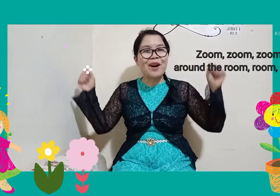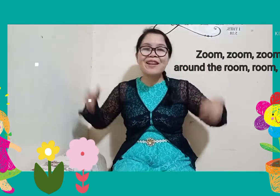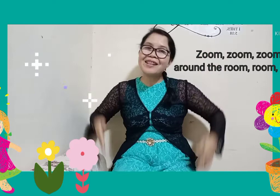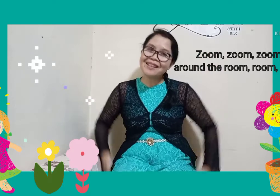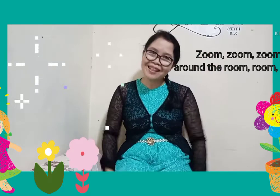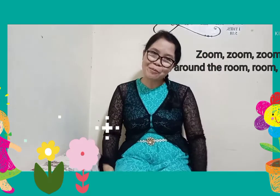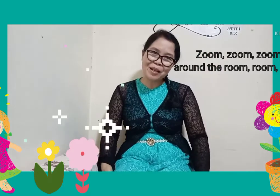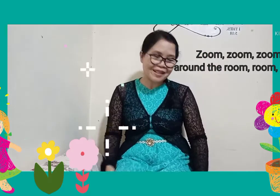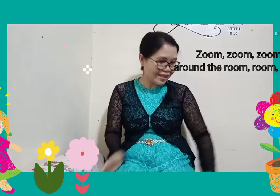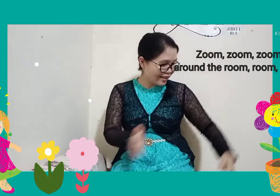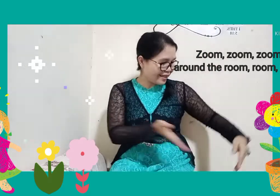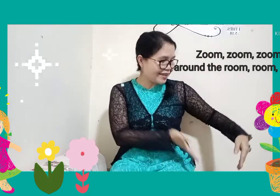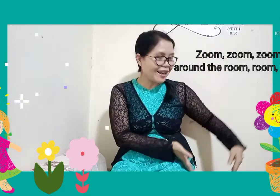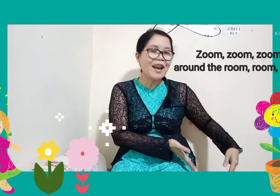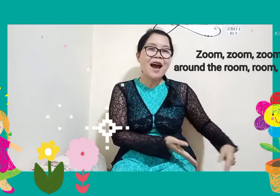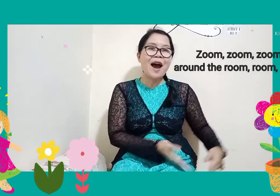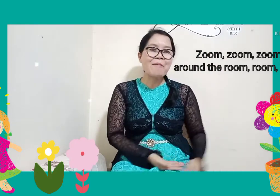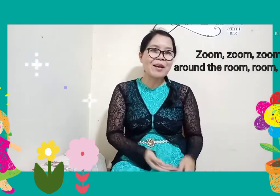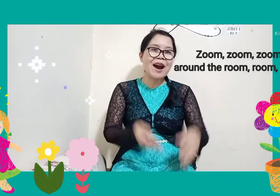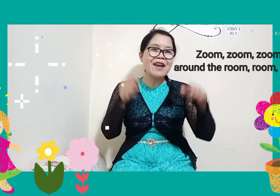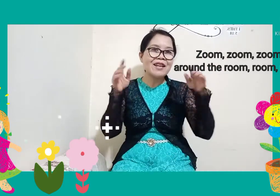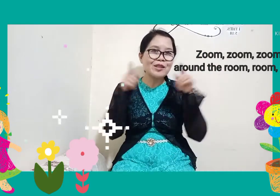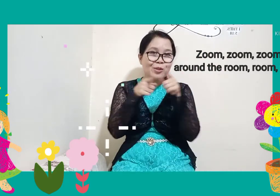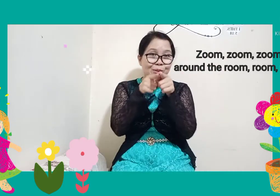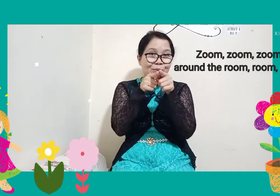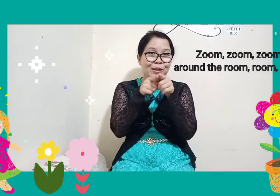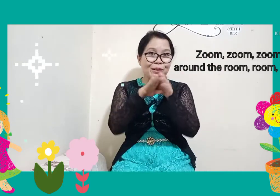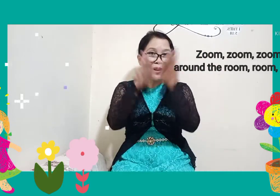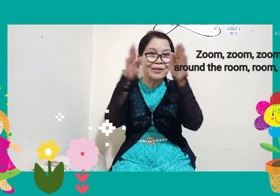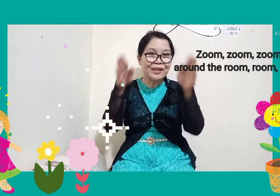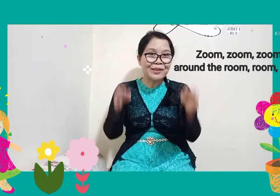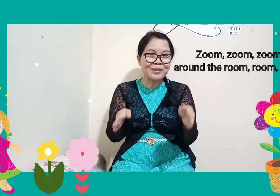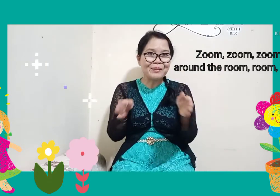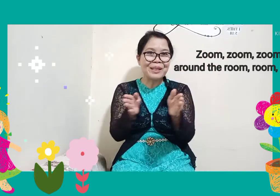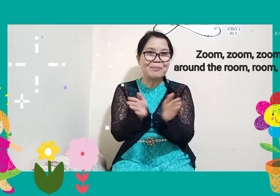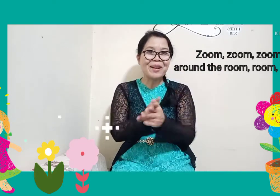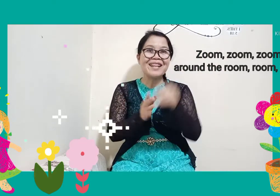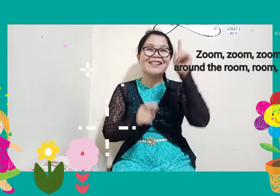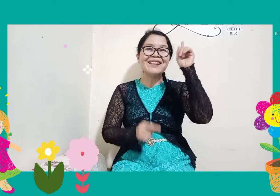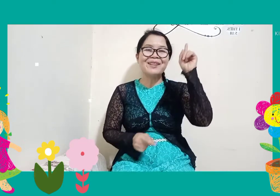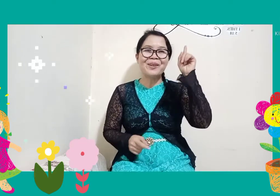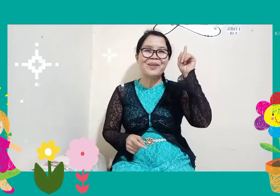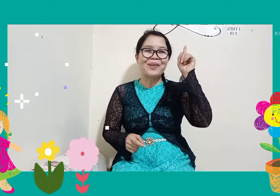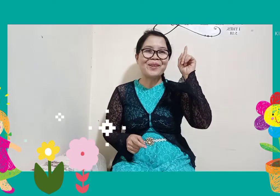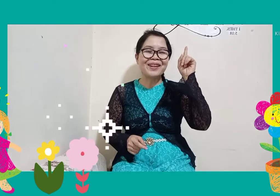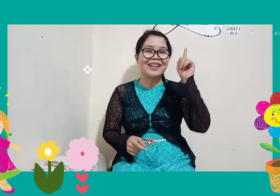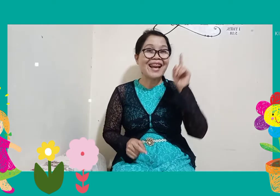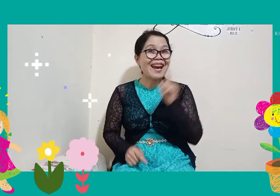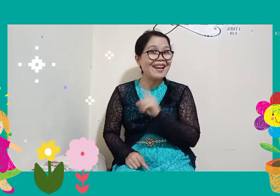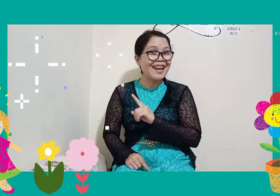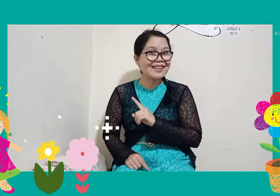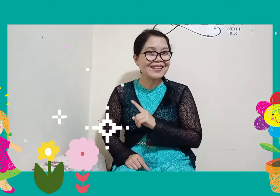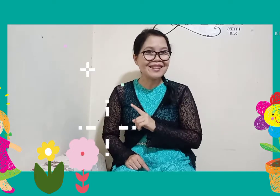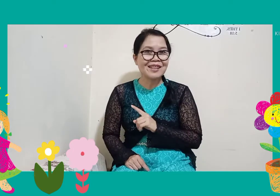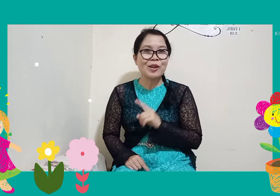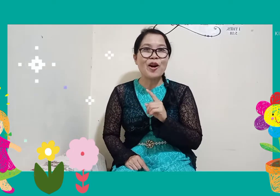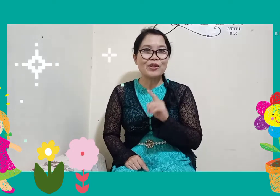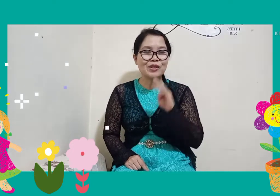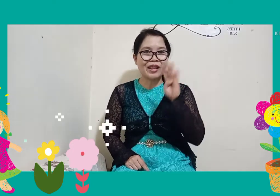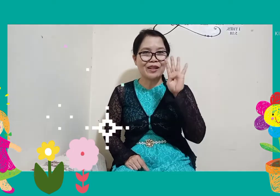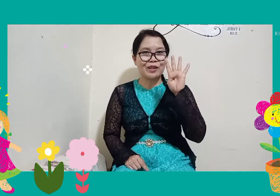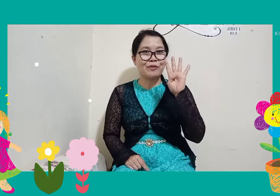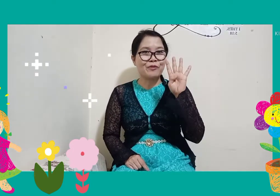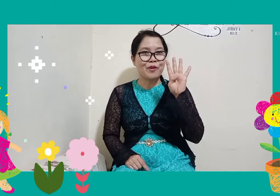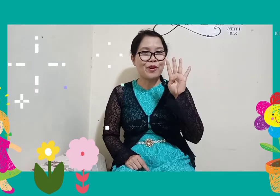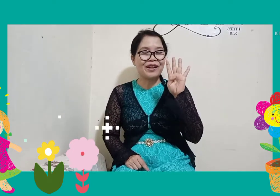wide, I'm gonna sit by Jesus' side. I'm gonna zoom around the room and praise the Lord. Let's sing this